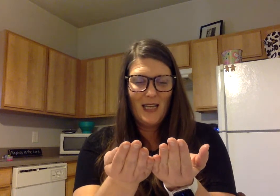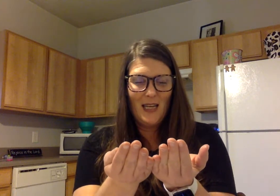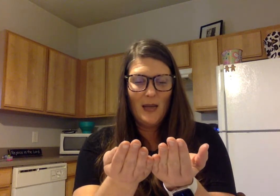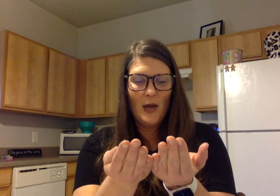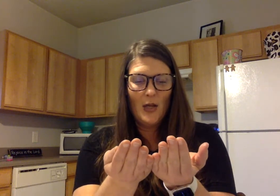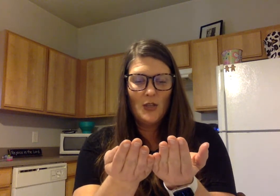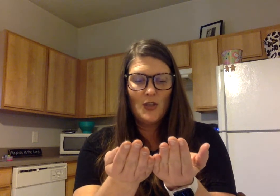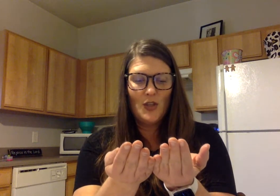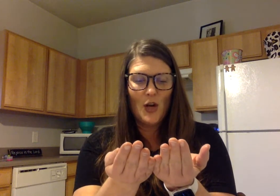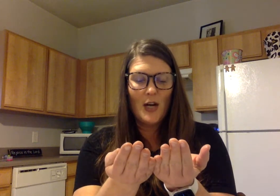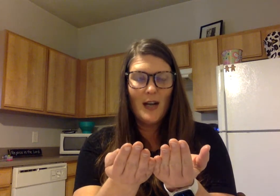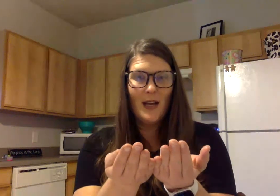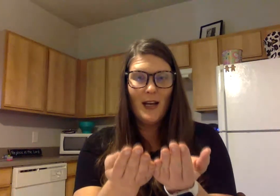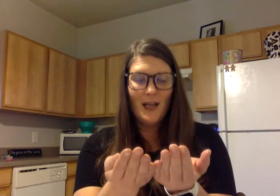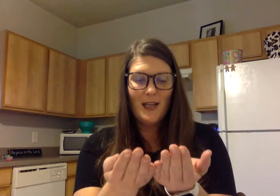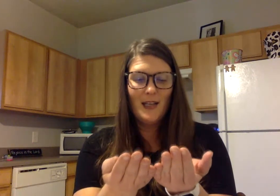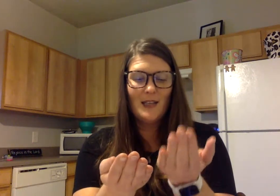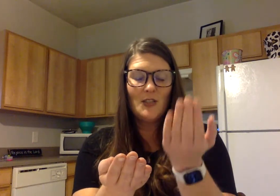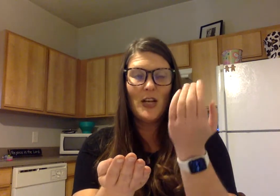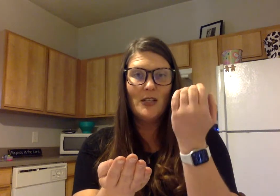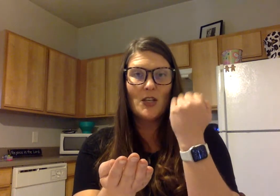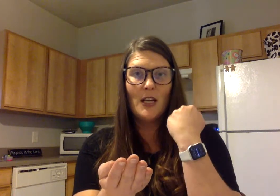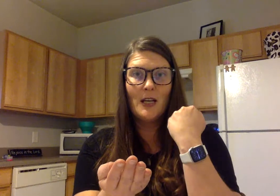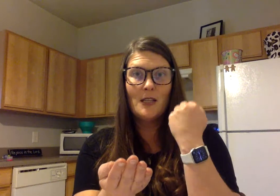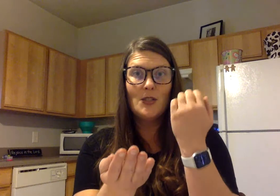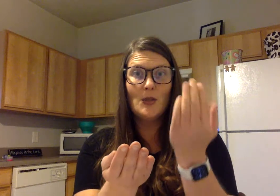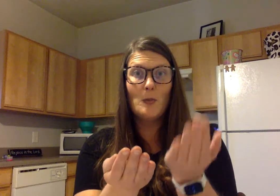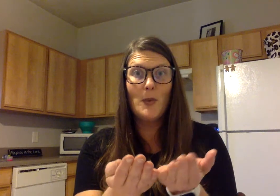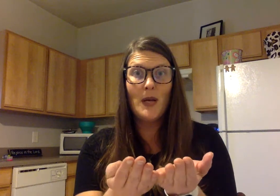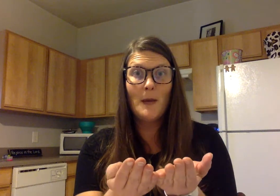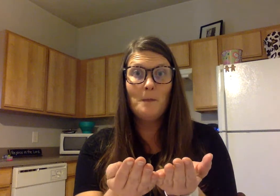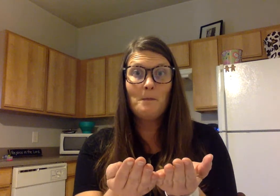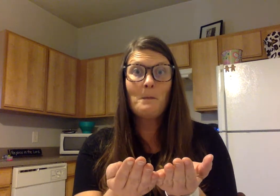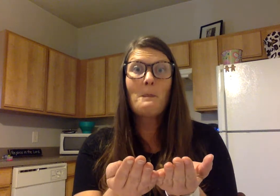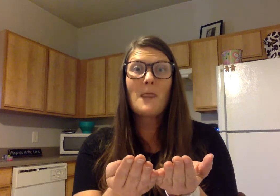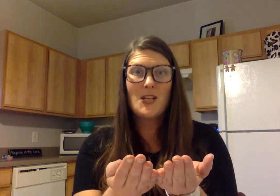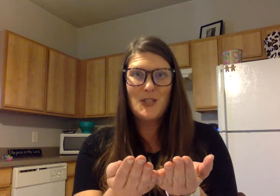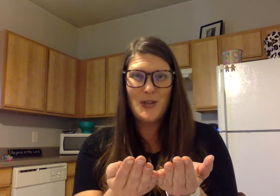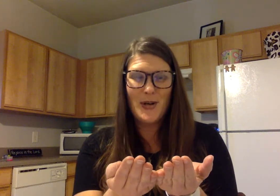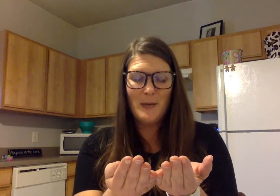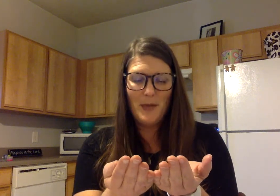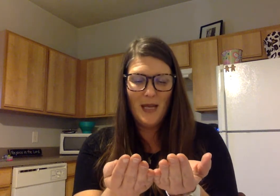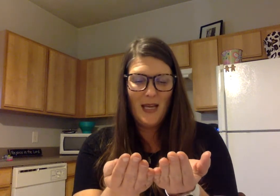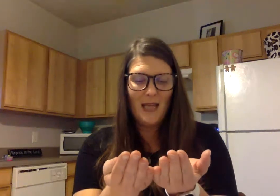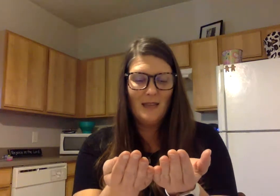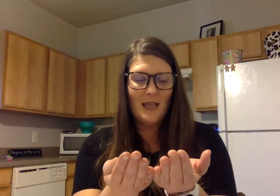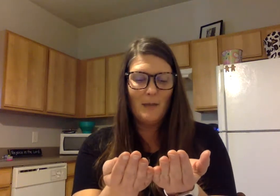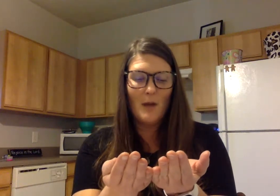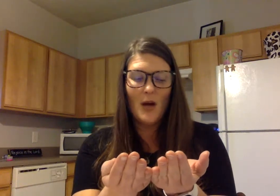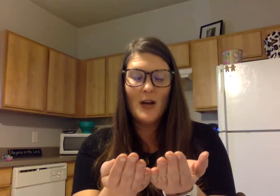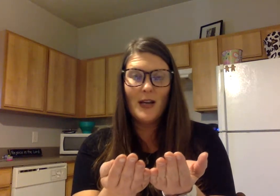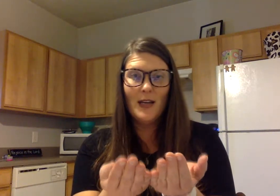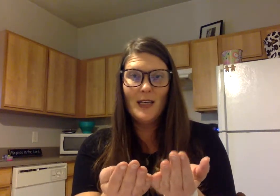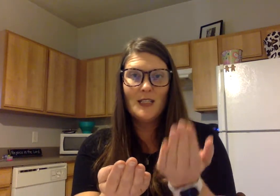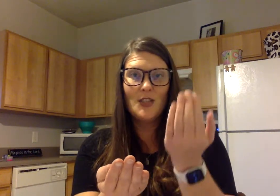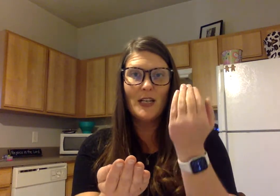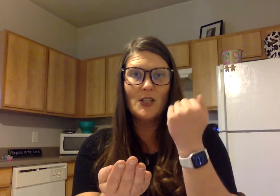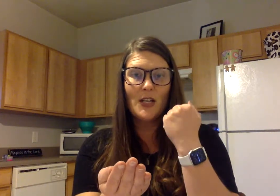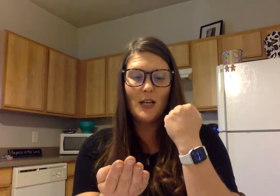say shark, change ck to p, sharp, and say mark, change